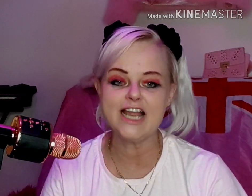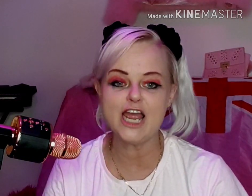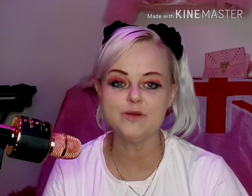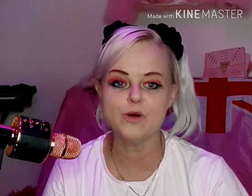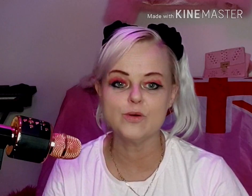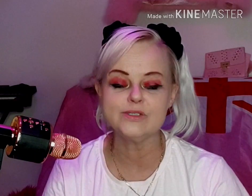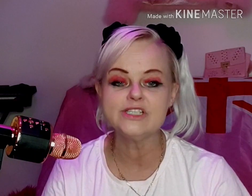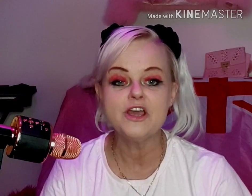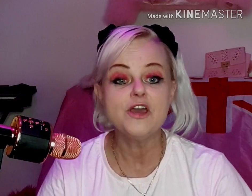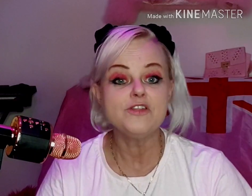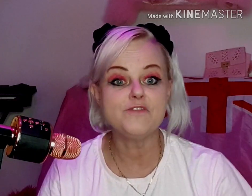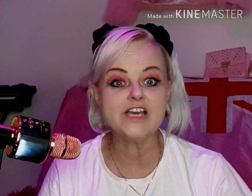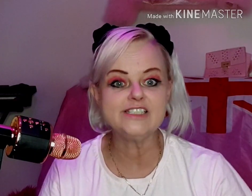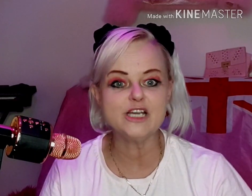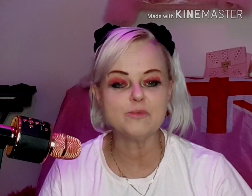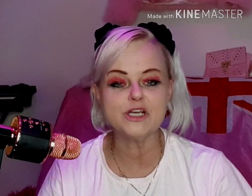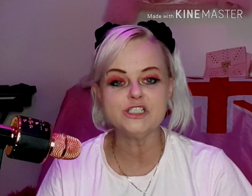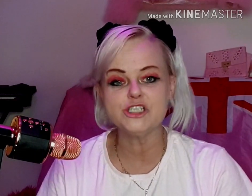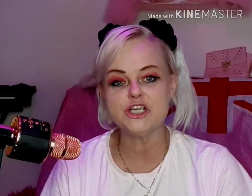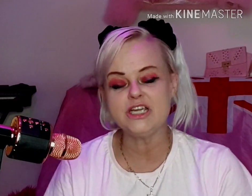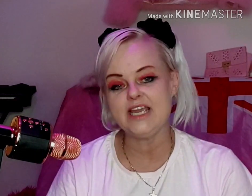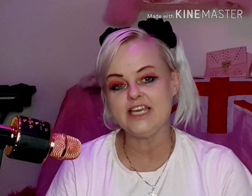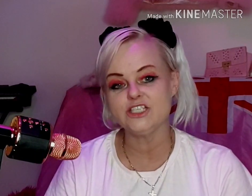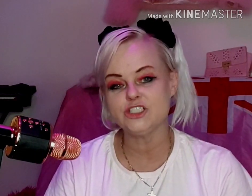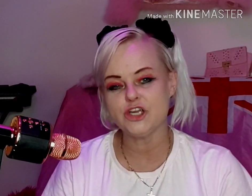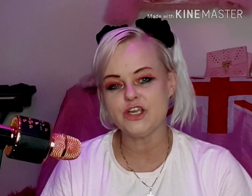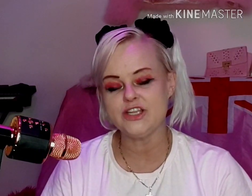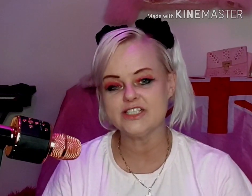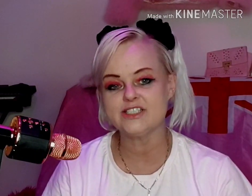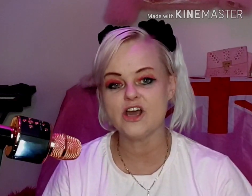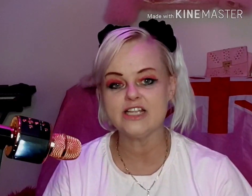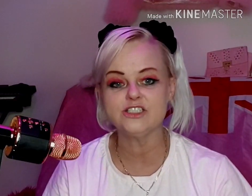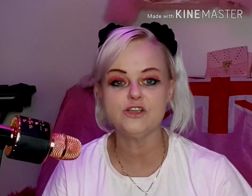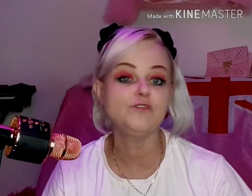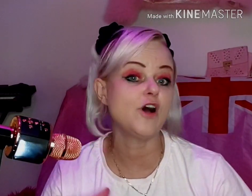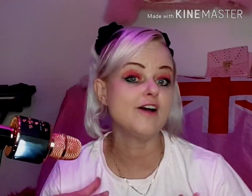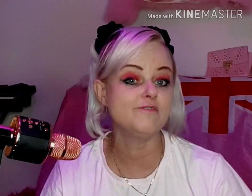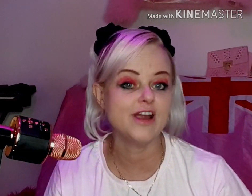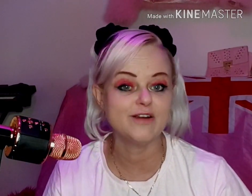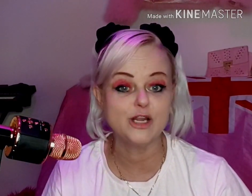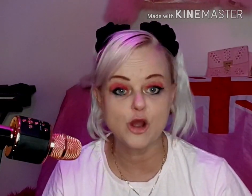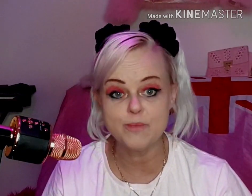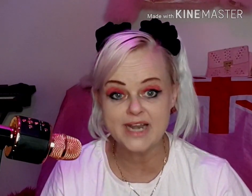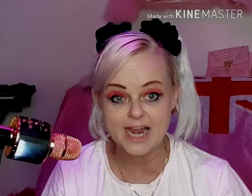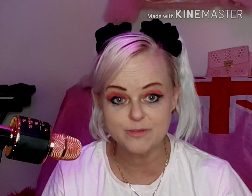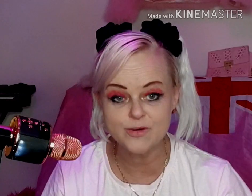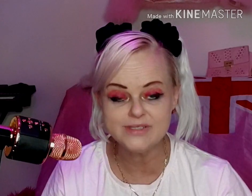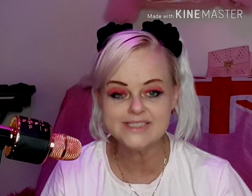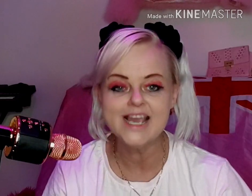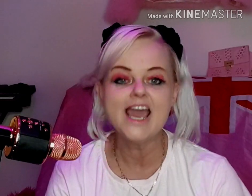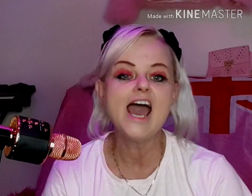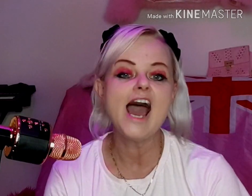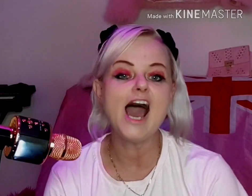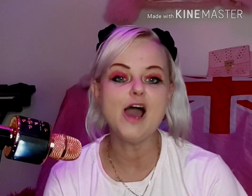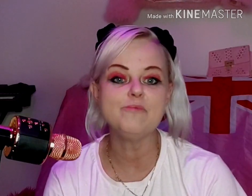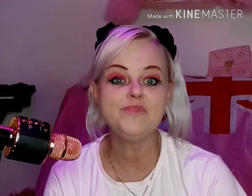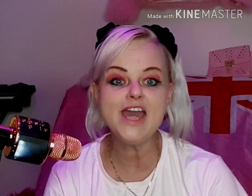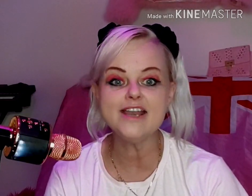animals. The first thing I'm going to do is show you the signs to five very common animals and then